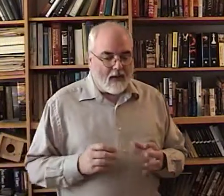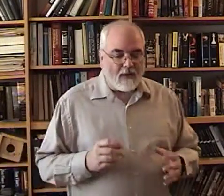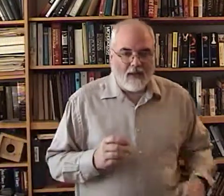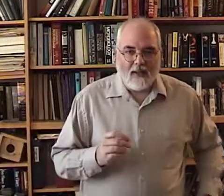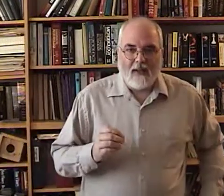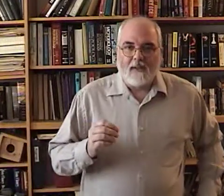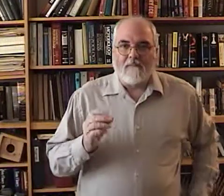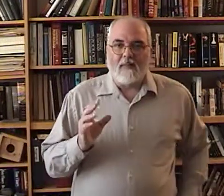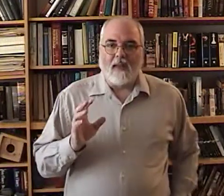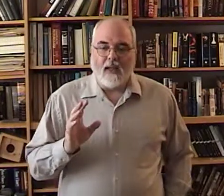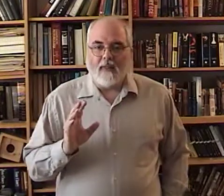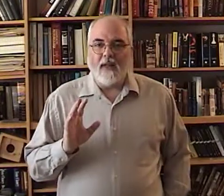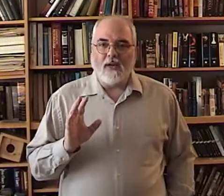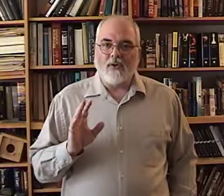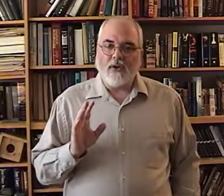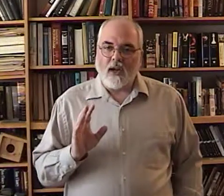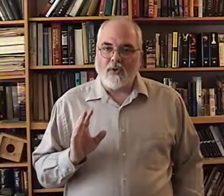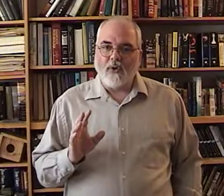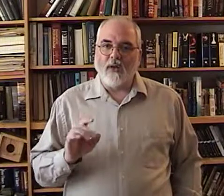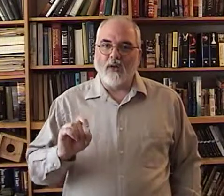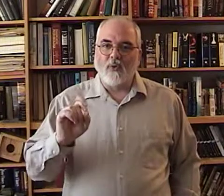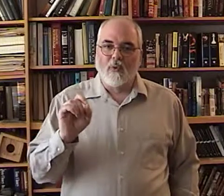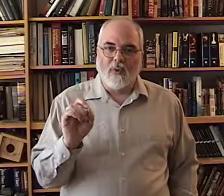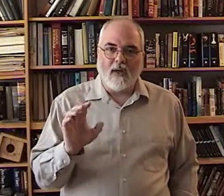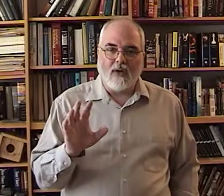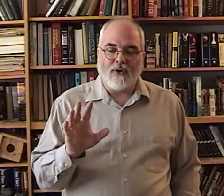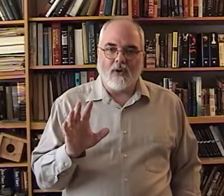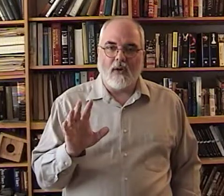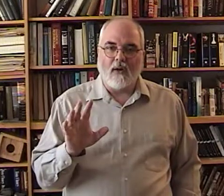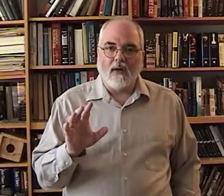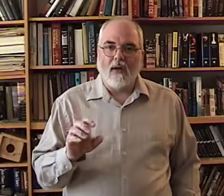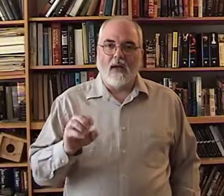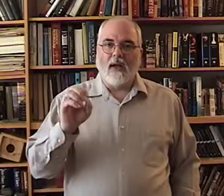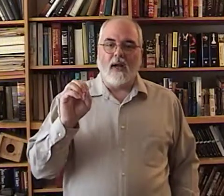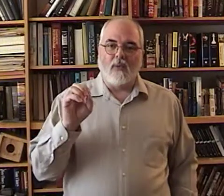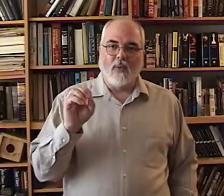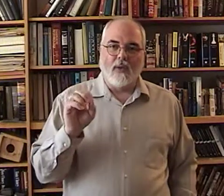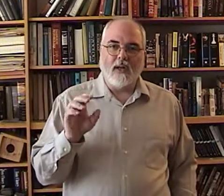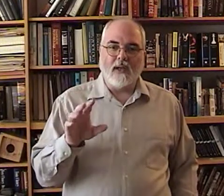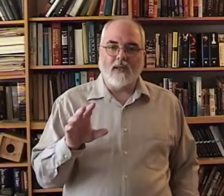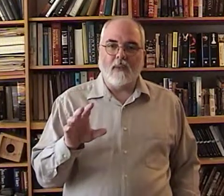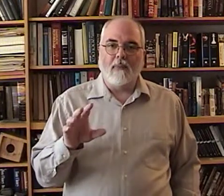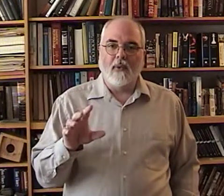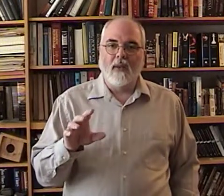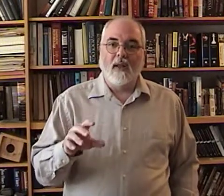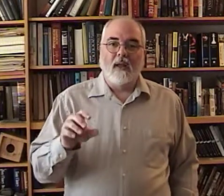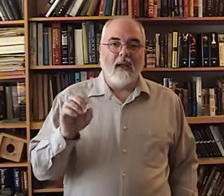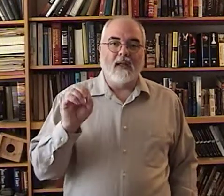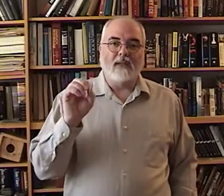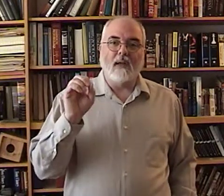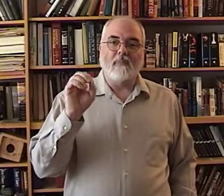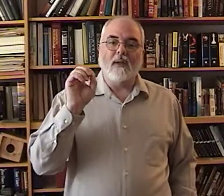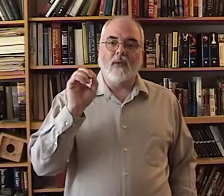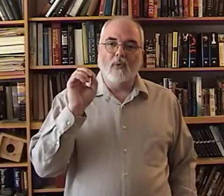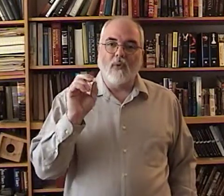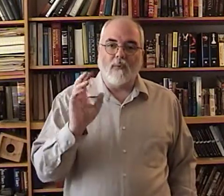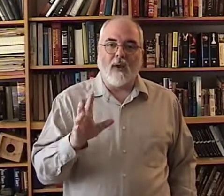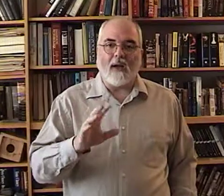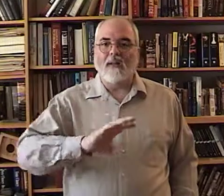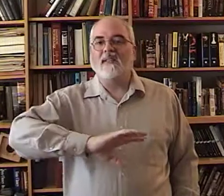the introduction is really short and really simple and it's something you can practice